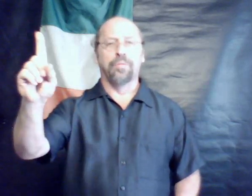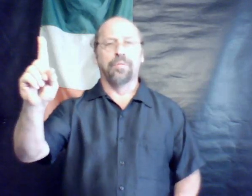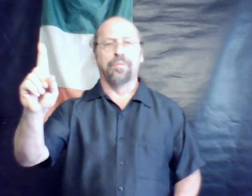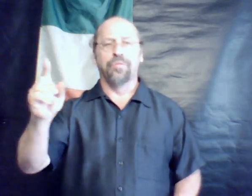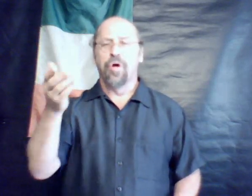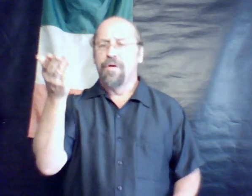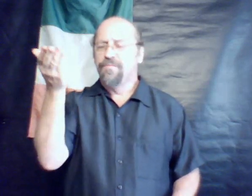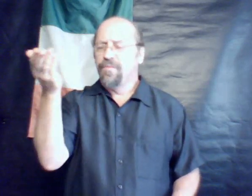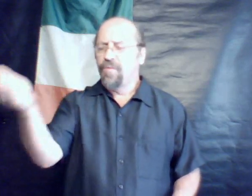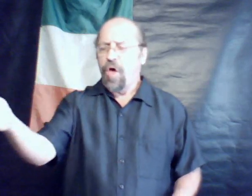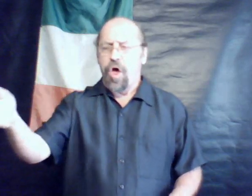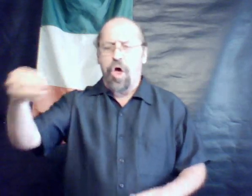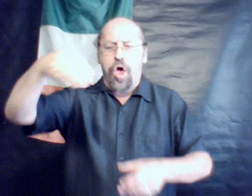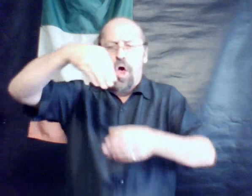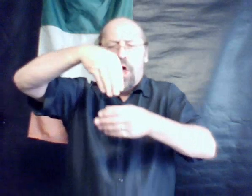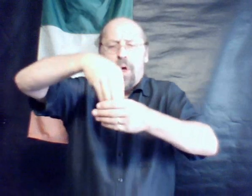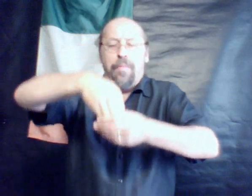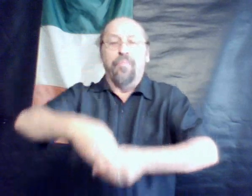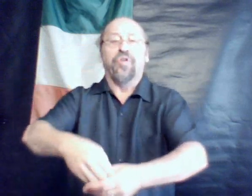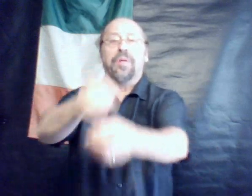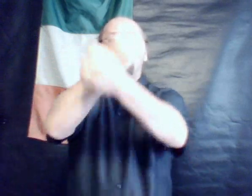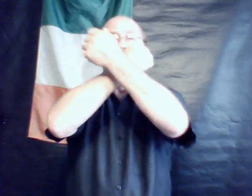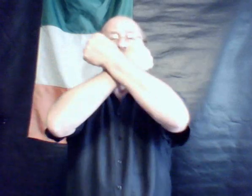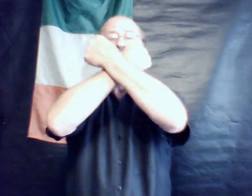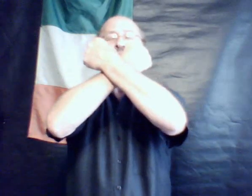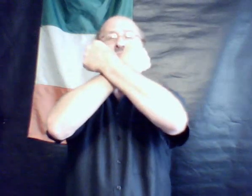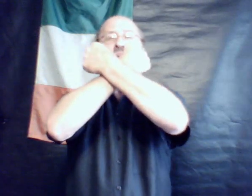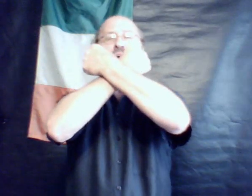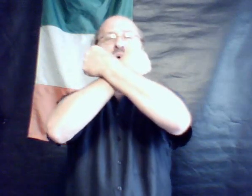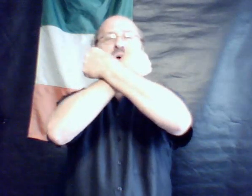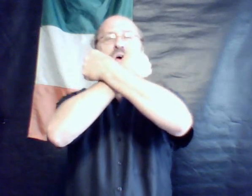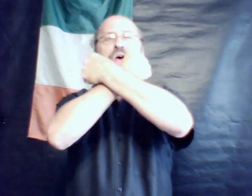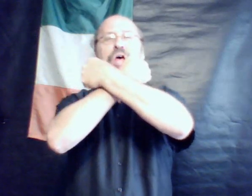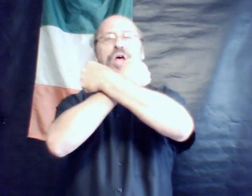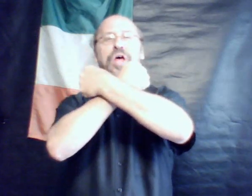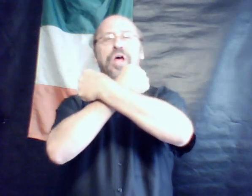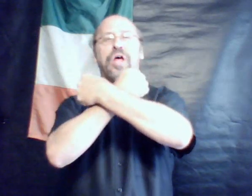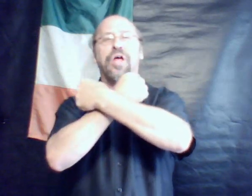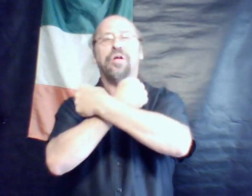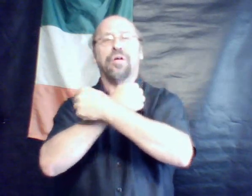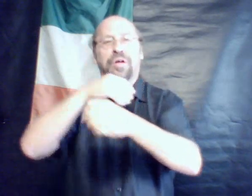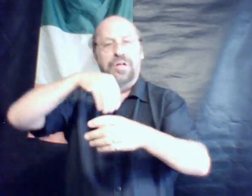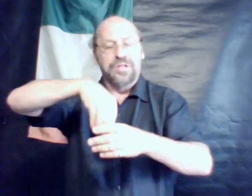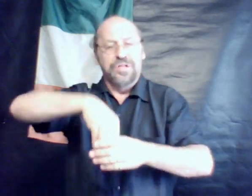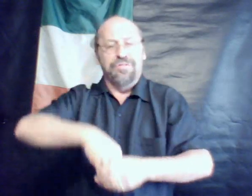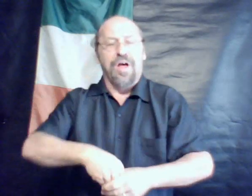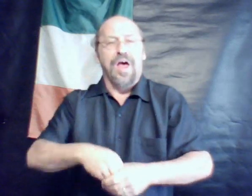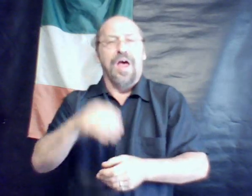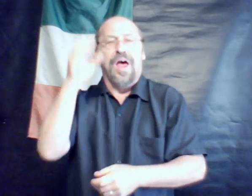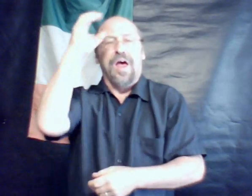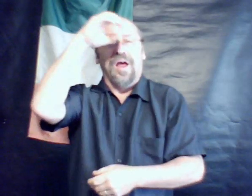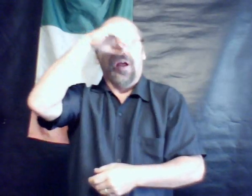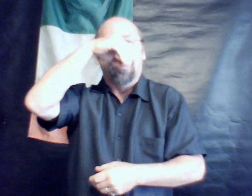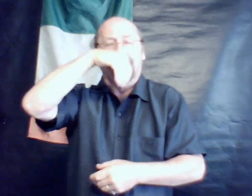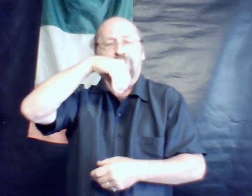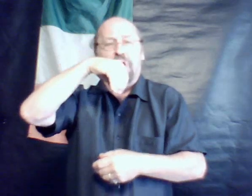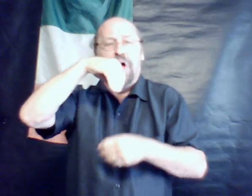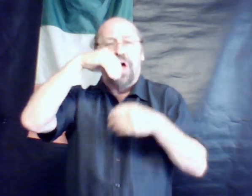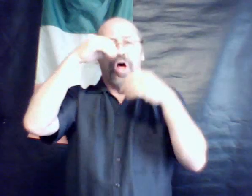one of them's in bondage, in strangers'